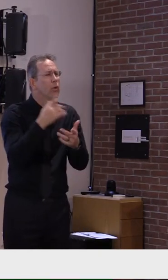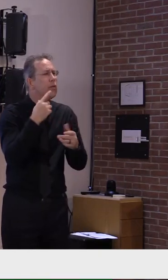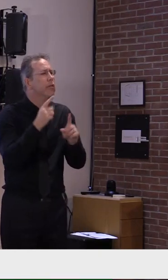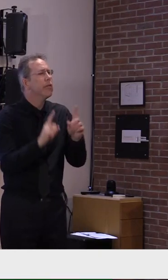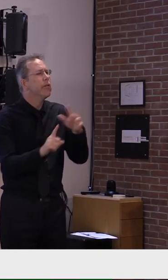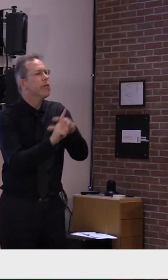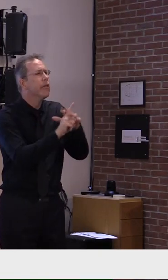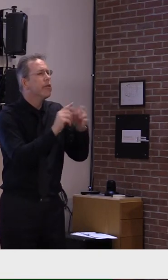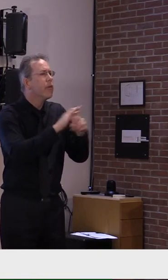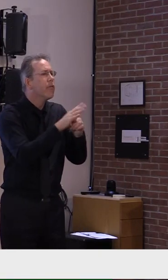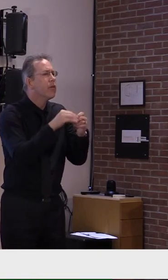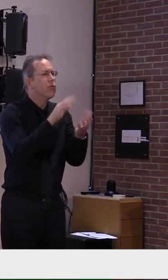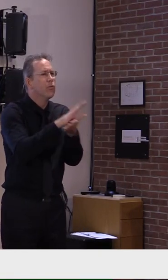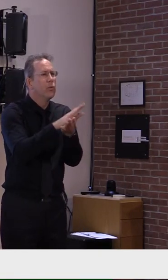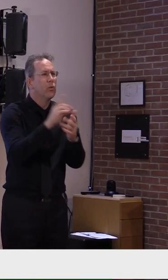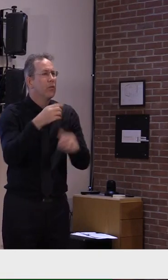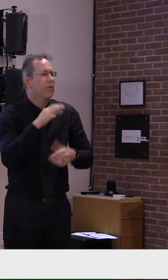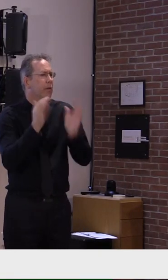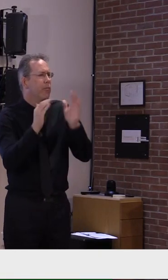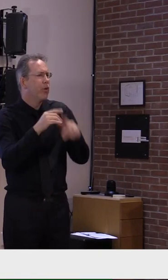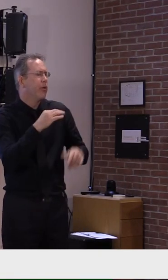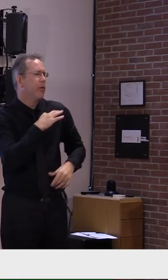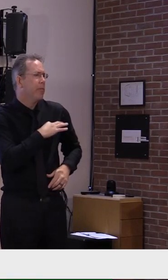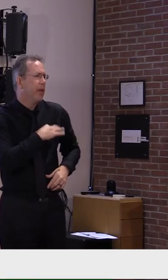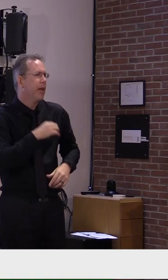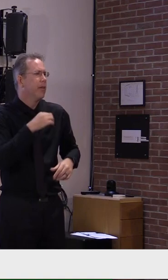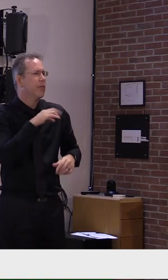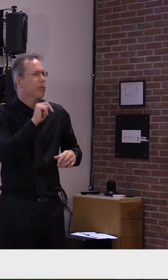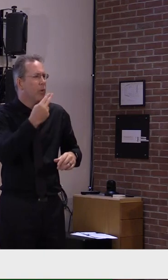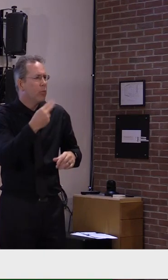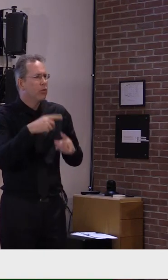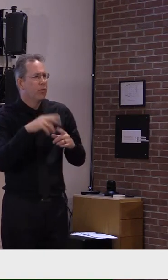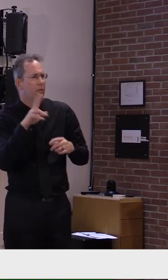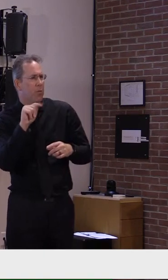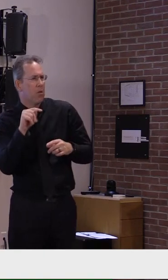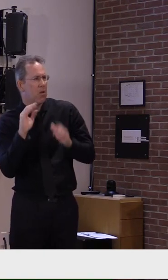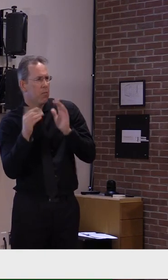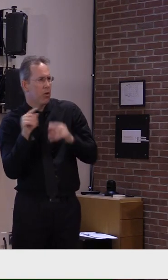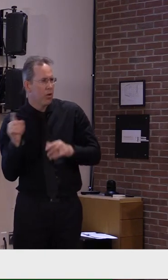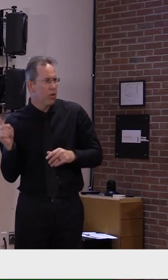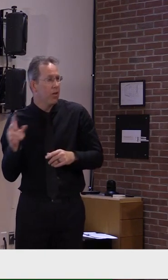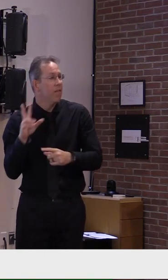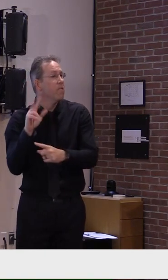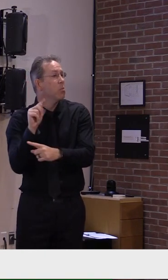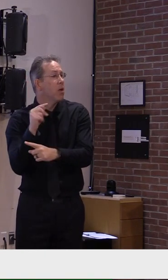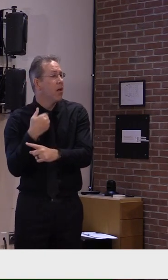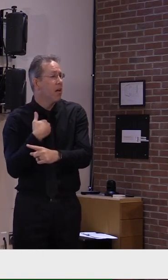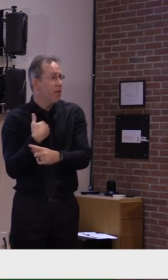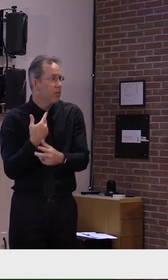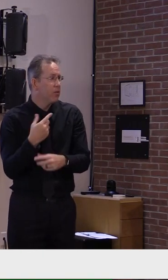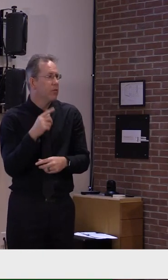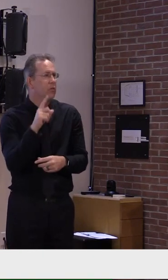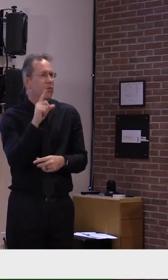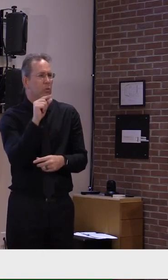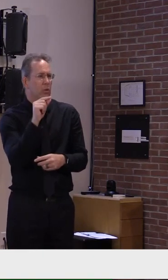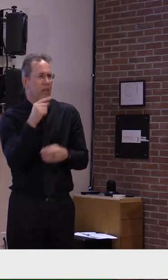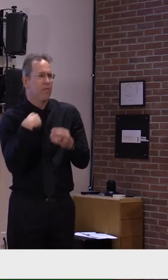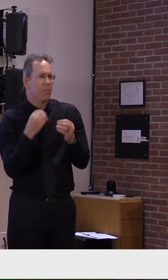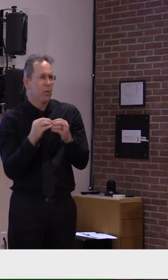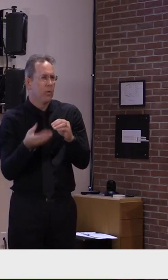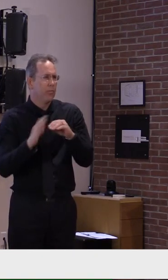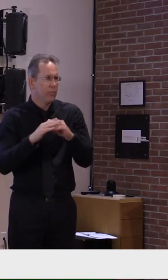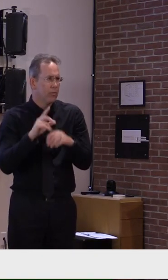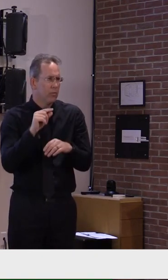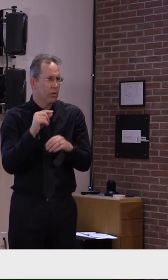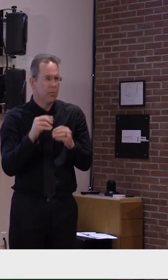Vermont, we added 20 cases impacting an additional 12 schools. New Hampshire added just under 100 cases